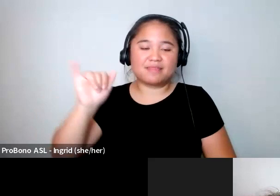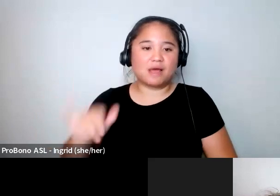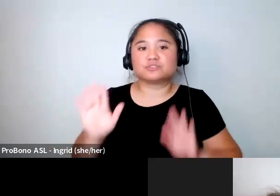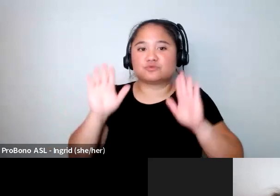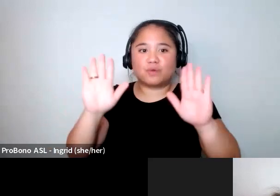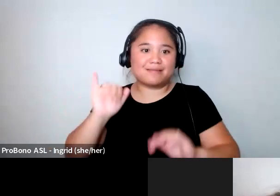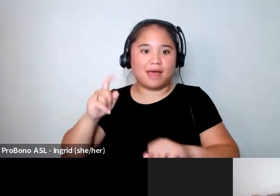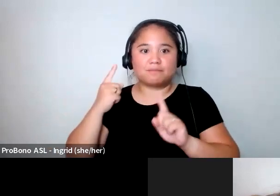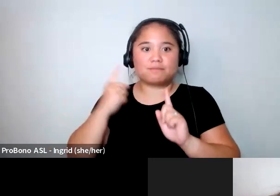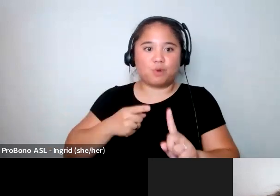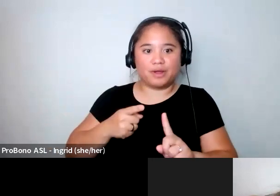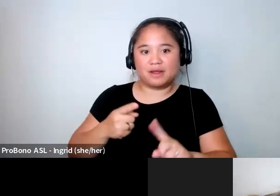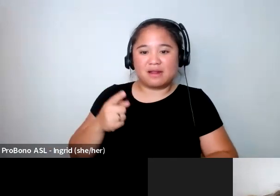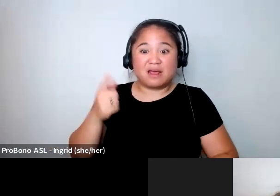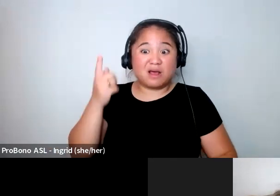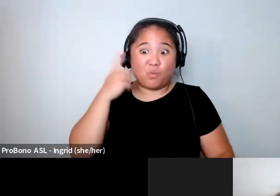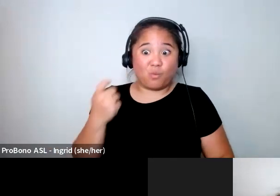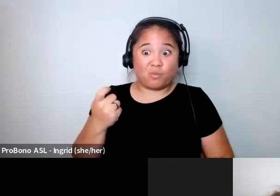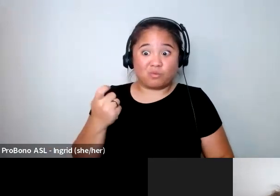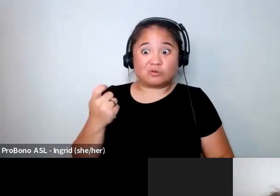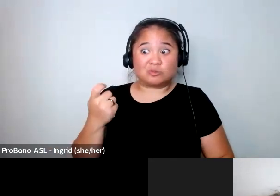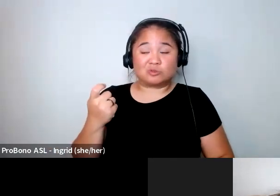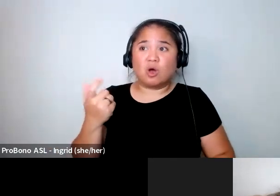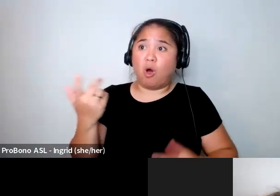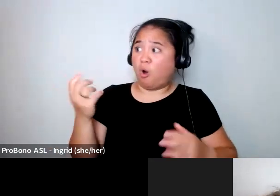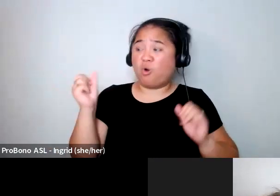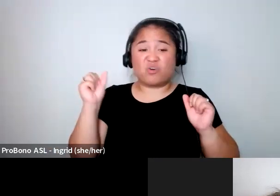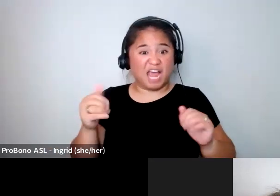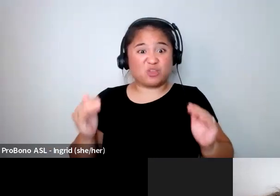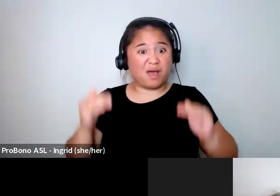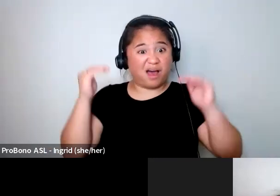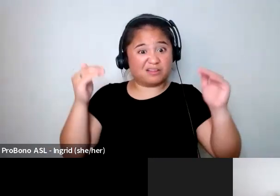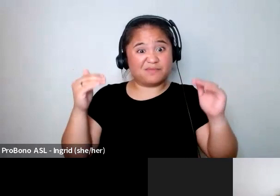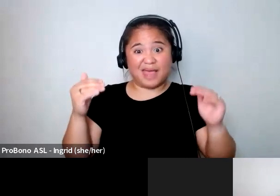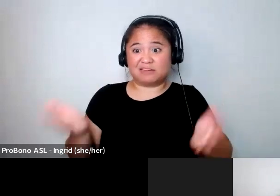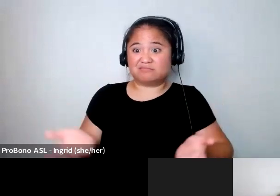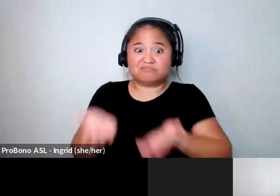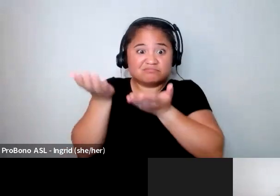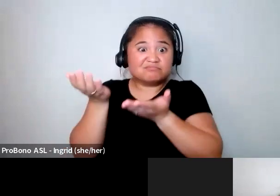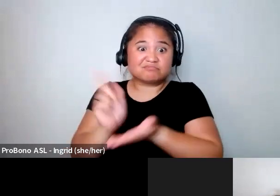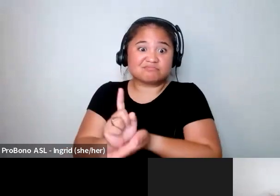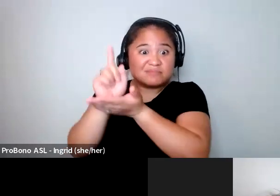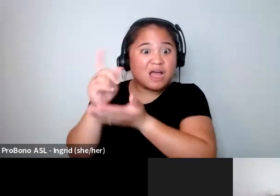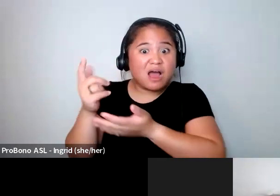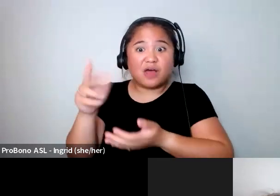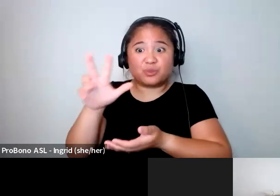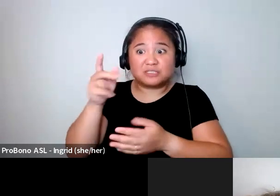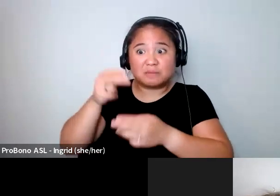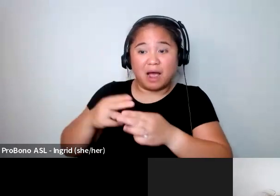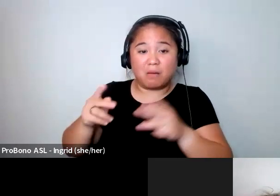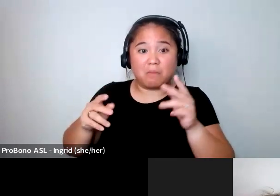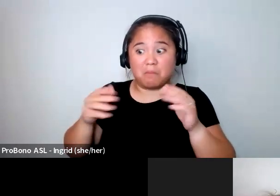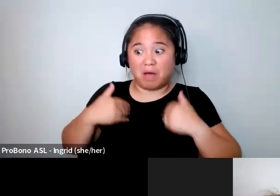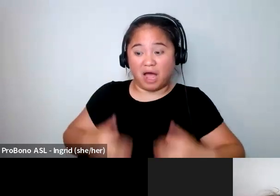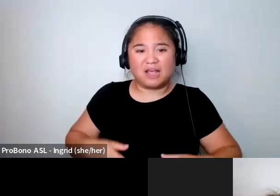that point based on the fact that like can you elevate a 300 pound body and the interesting thing about that also was that i was